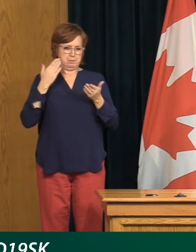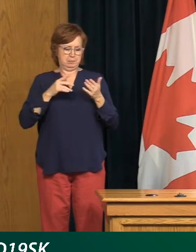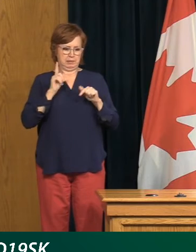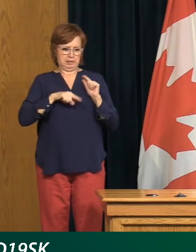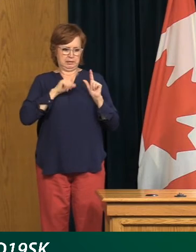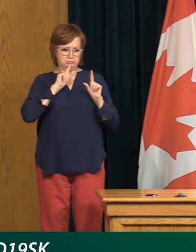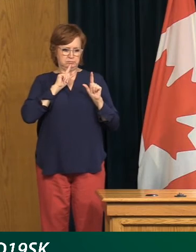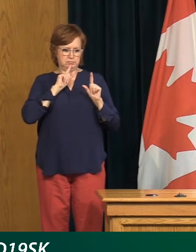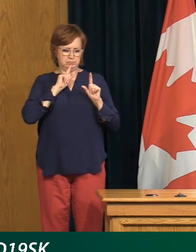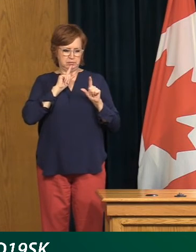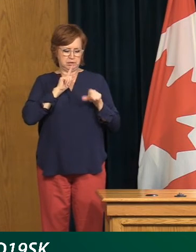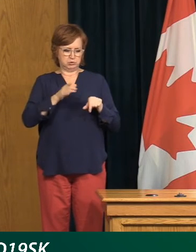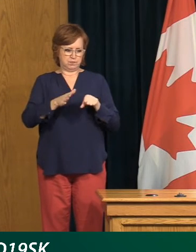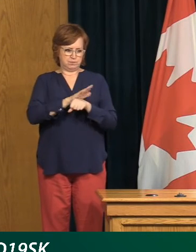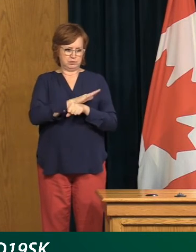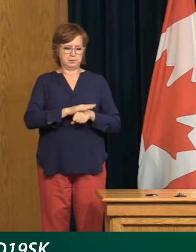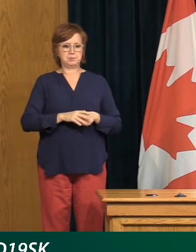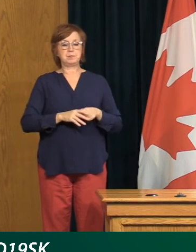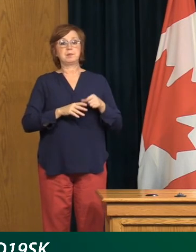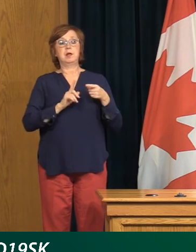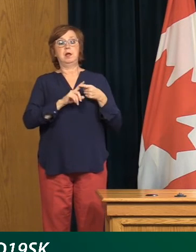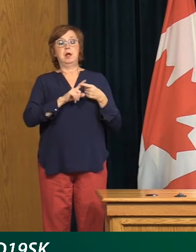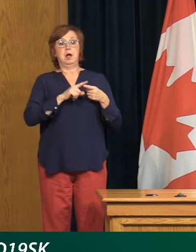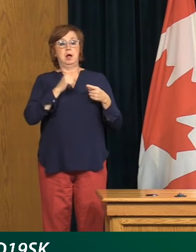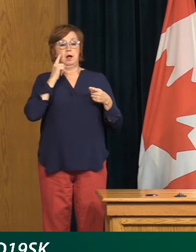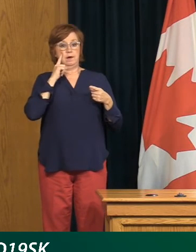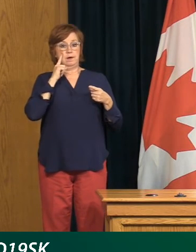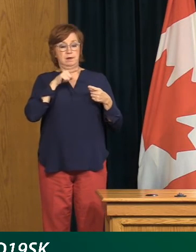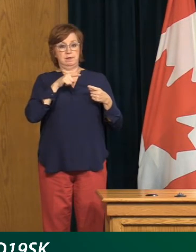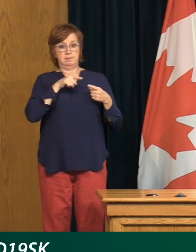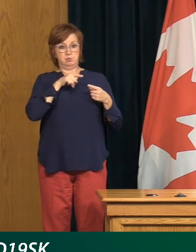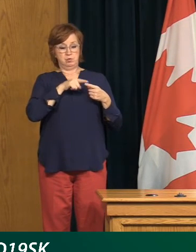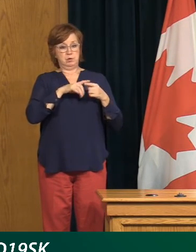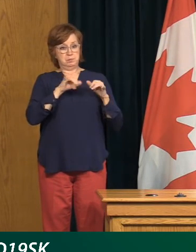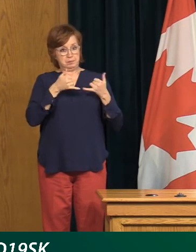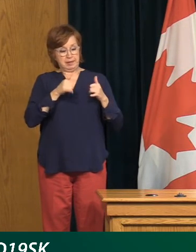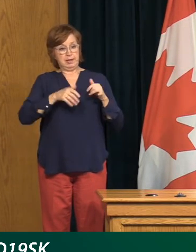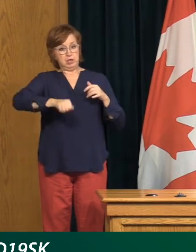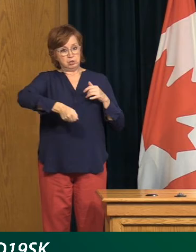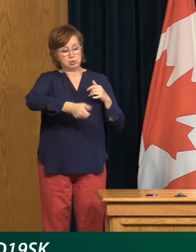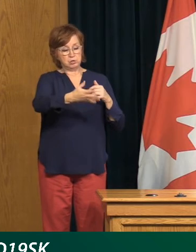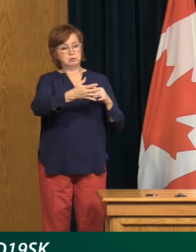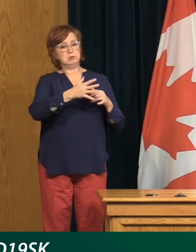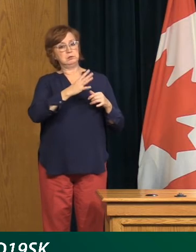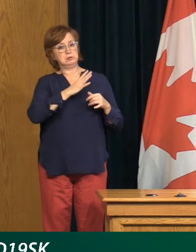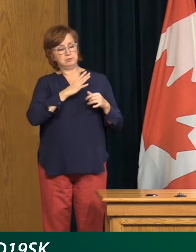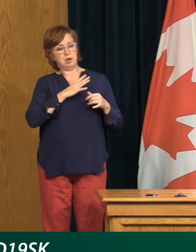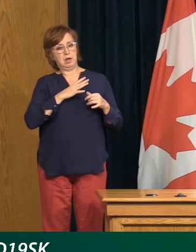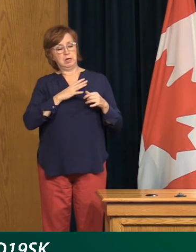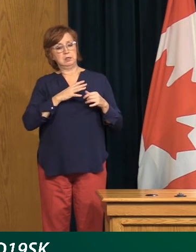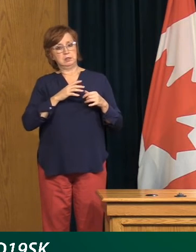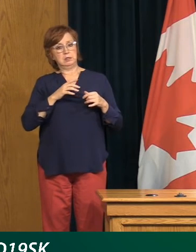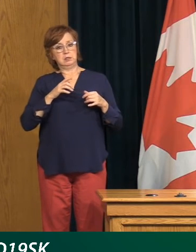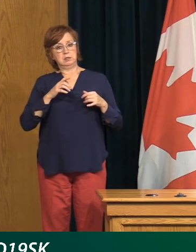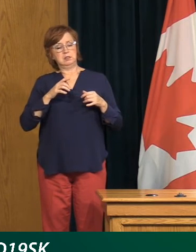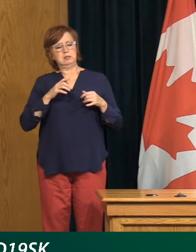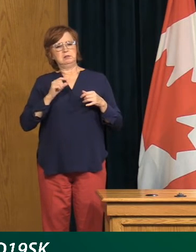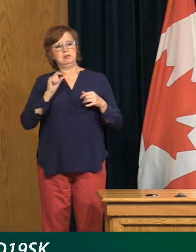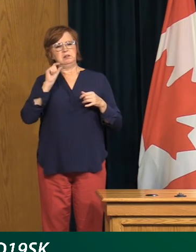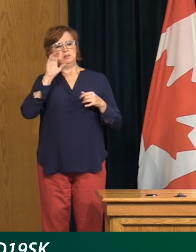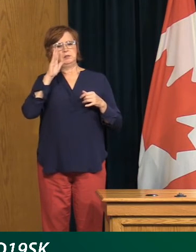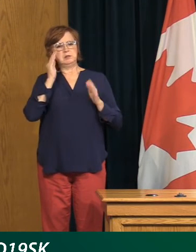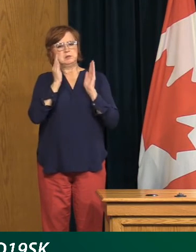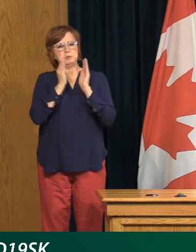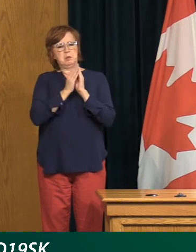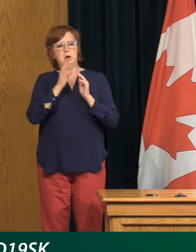is that, you know, play itself is not risk-free but can be safe, and curling, for example, which is a sport that many people in